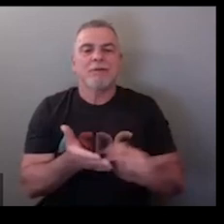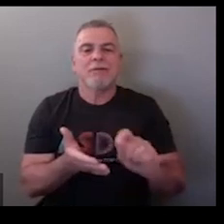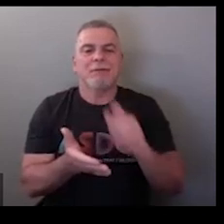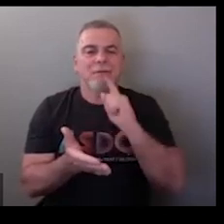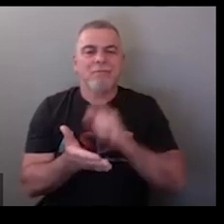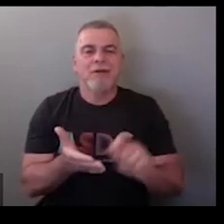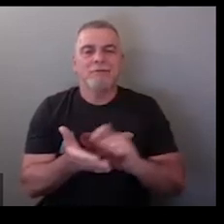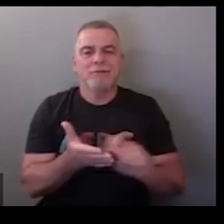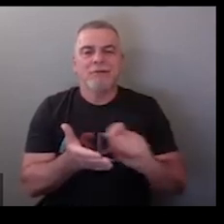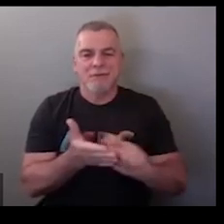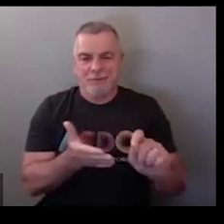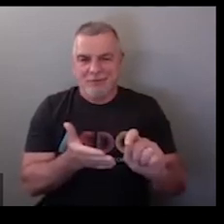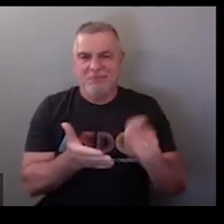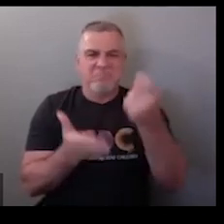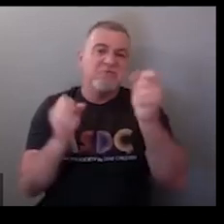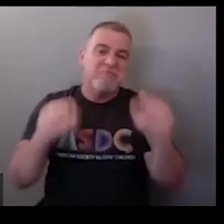pencil